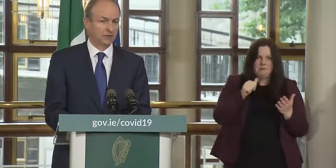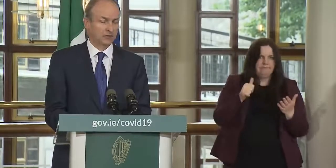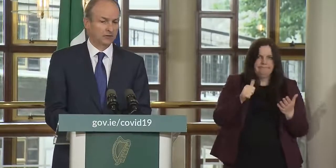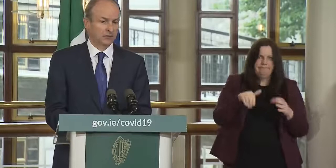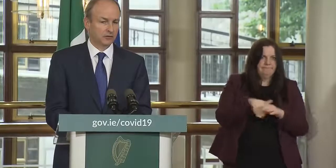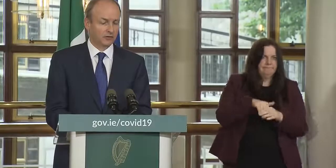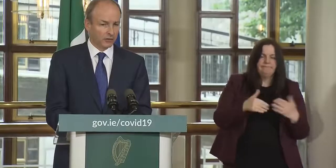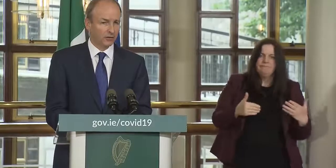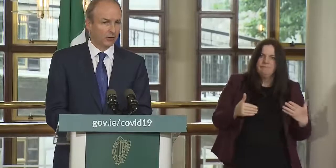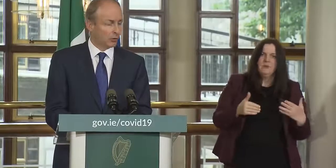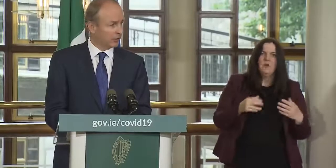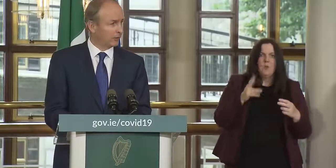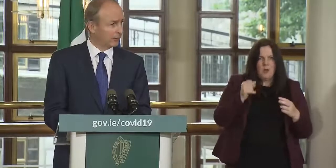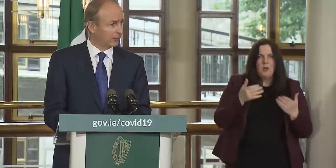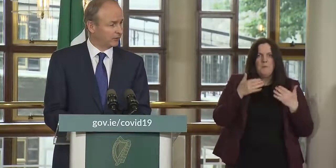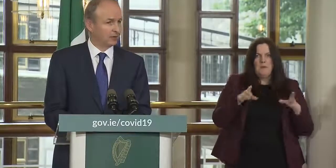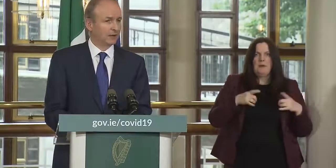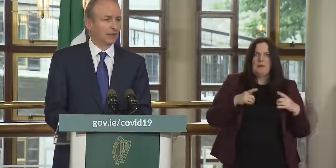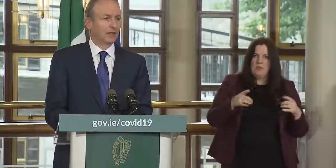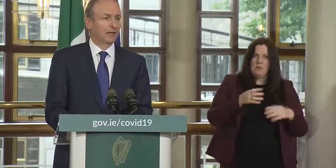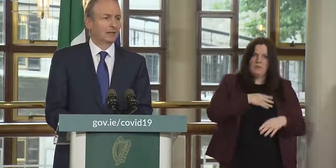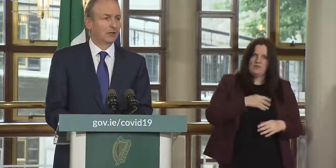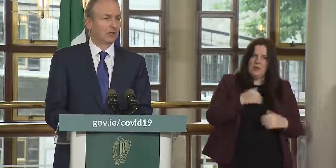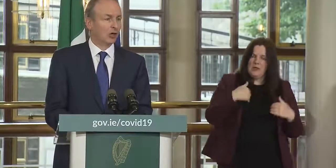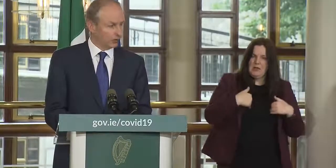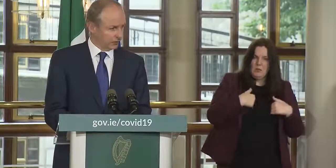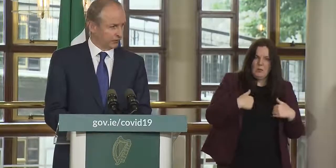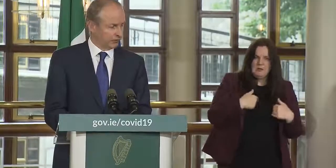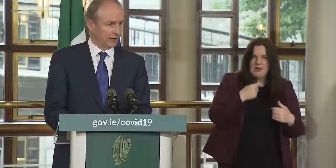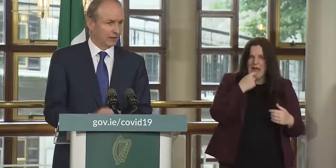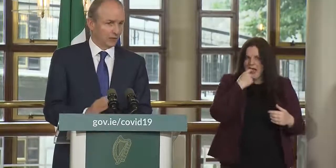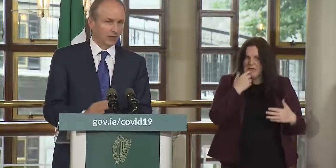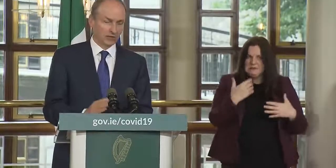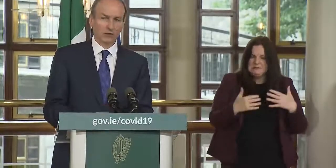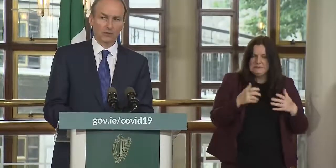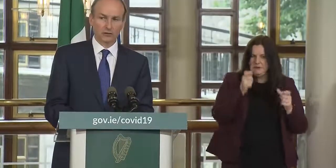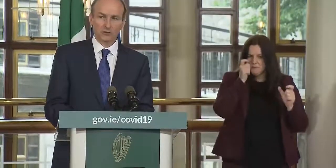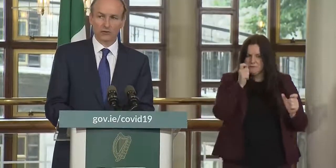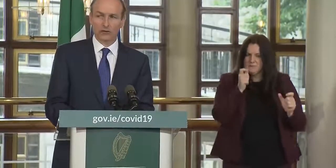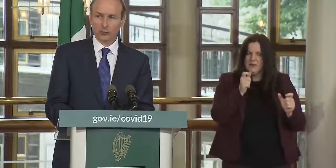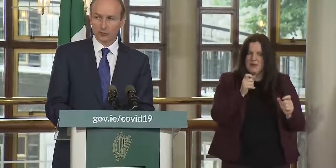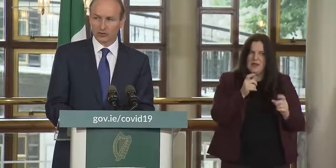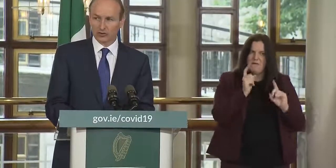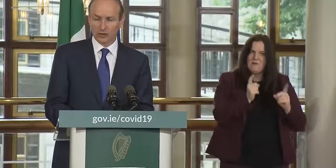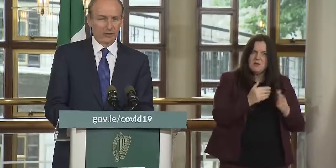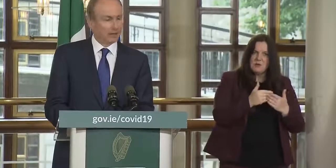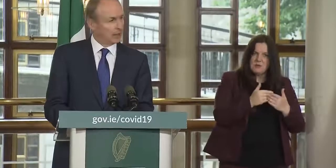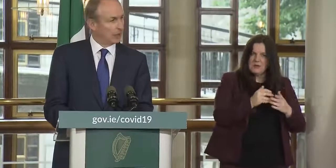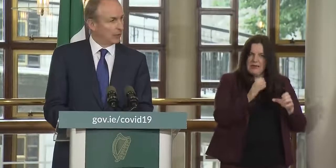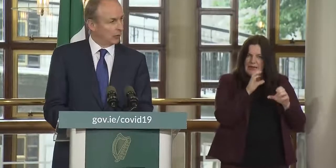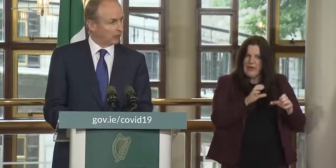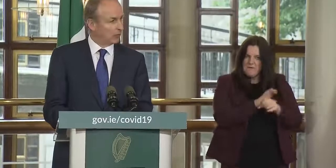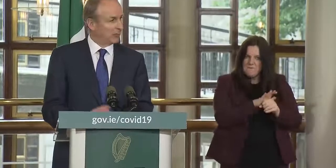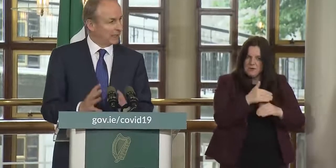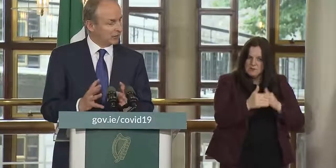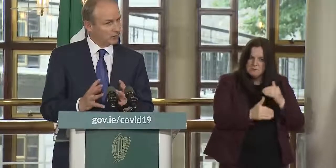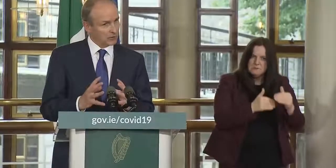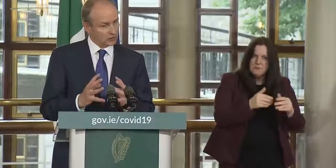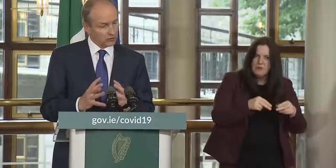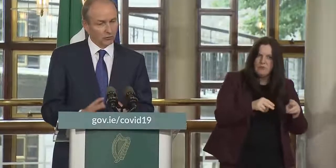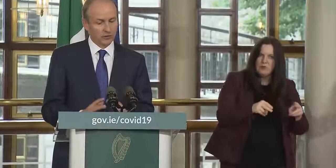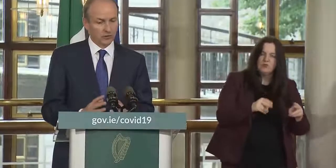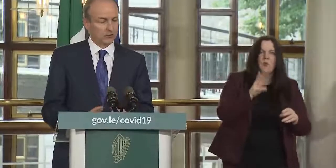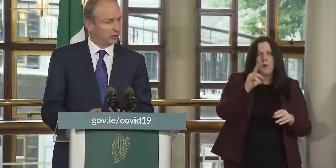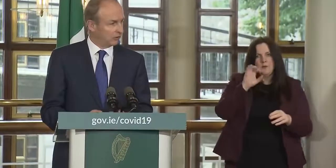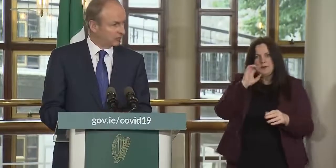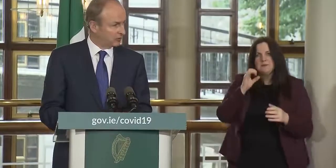health officials are very very worried about this and very cautious and advising a cautious approach in order that we can